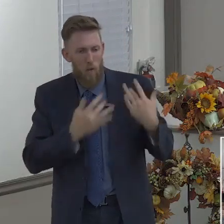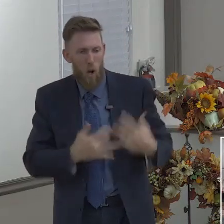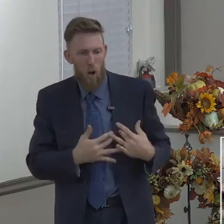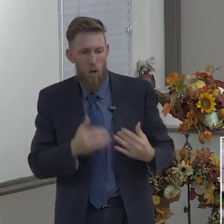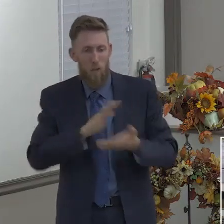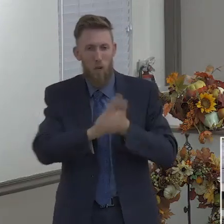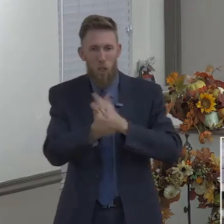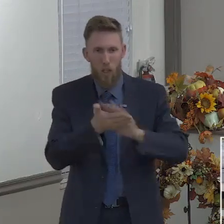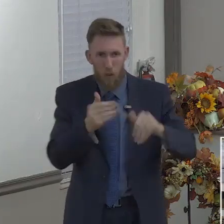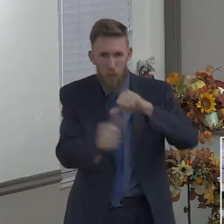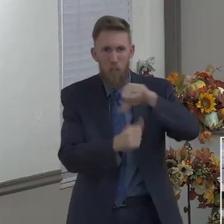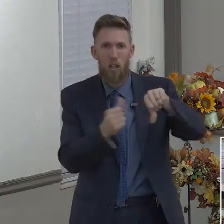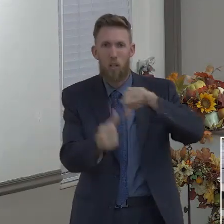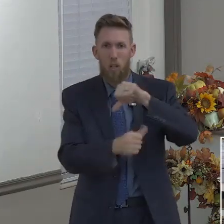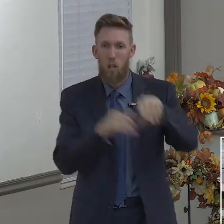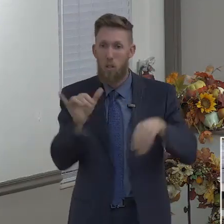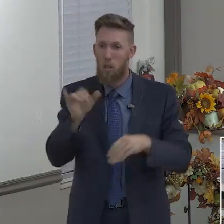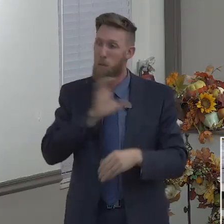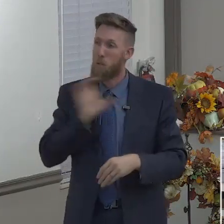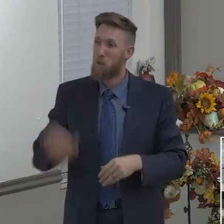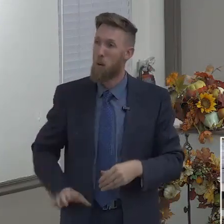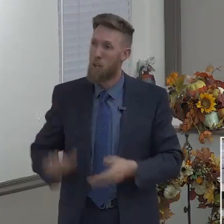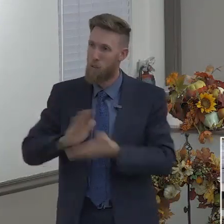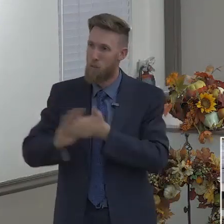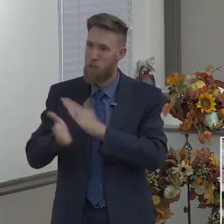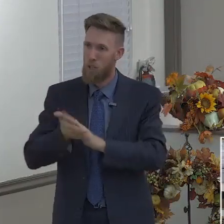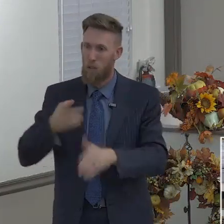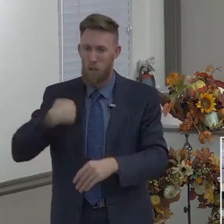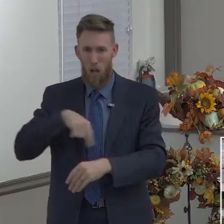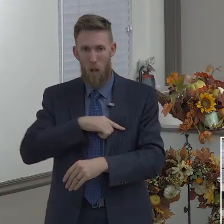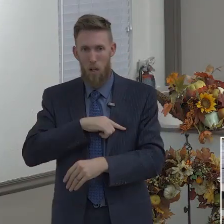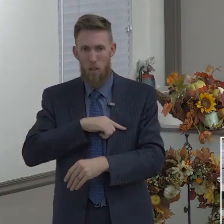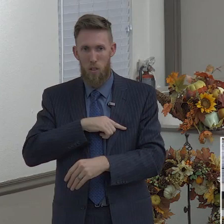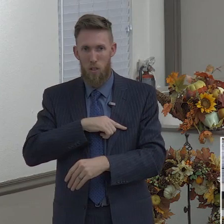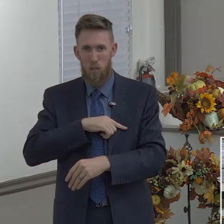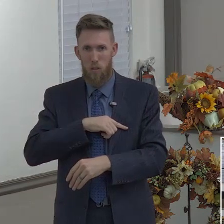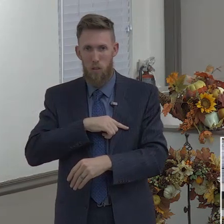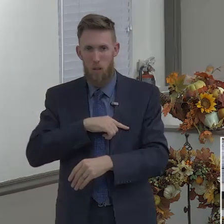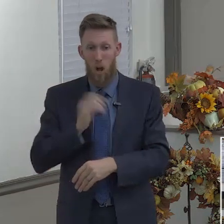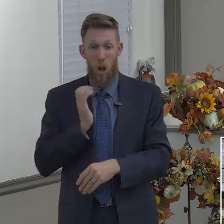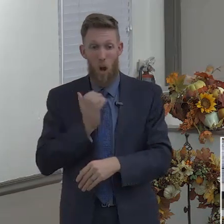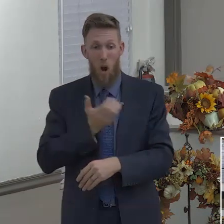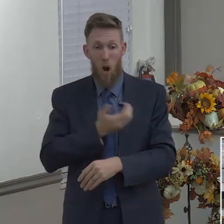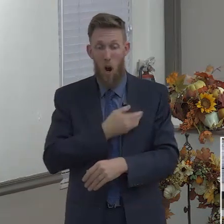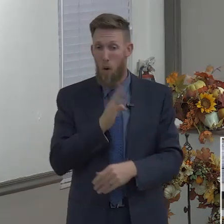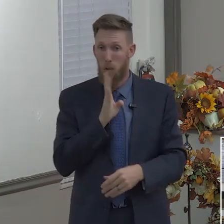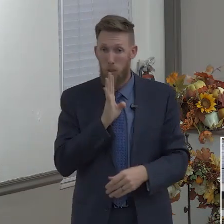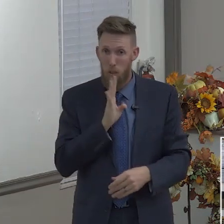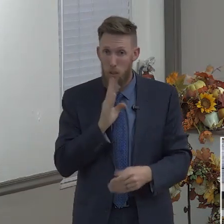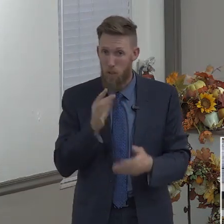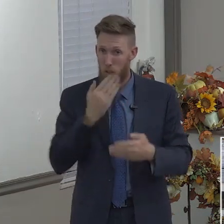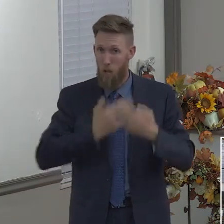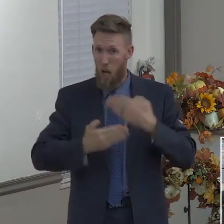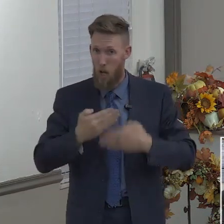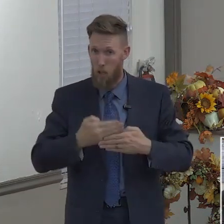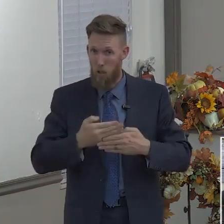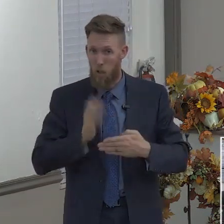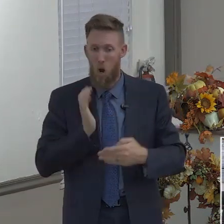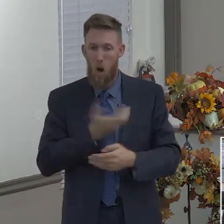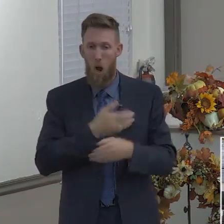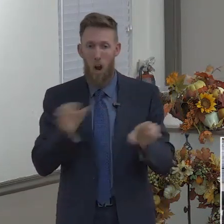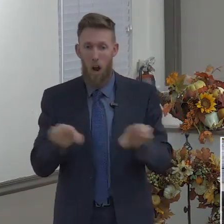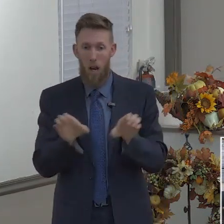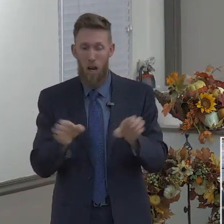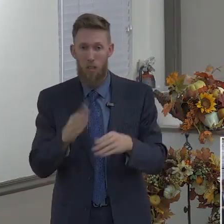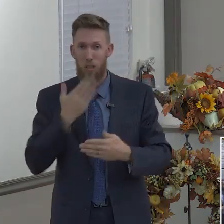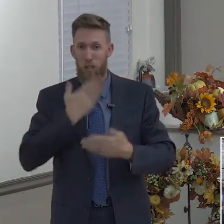wants us to have kindness. Are we kind in our words? Are we kind in our actions? Are we kind to those around us? God says,